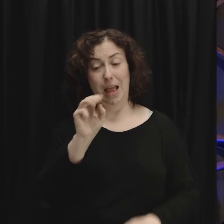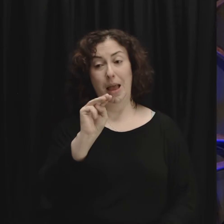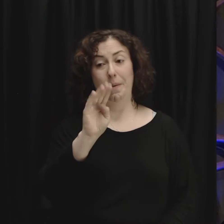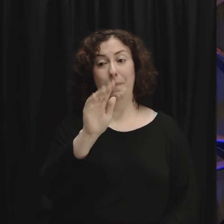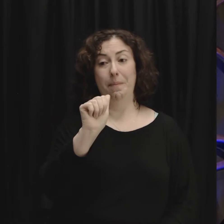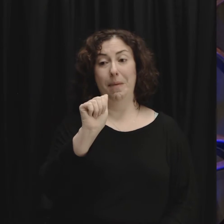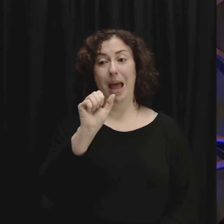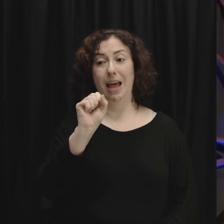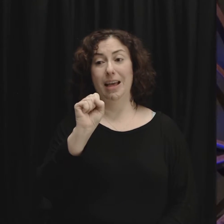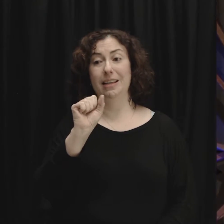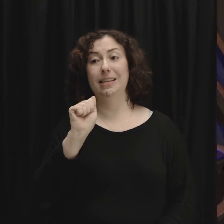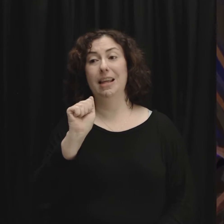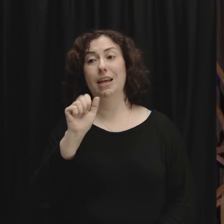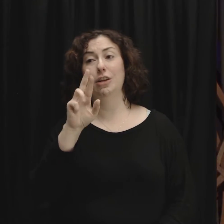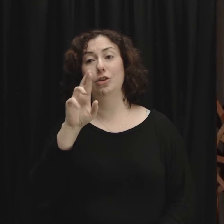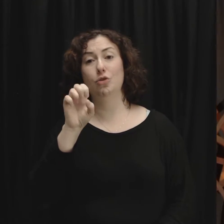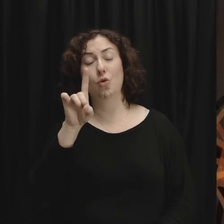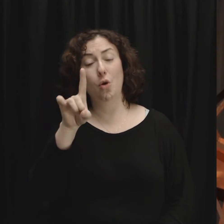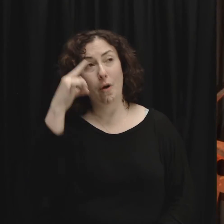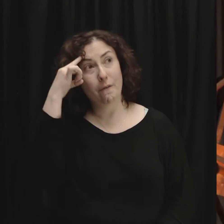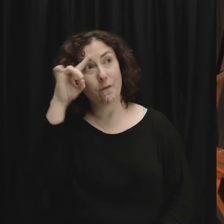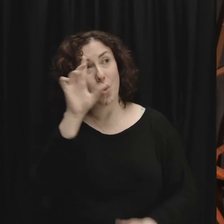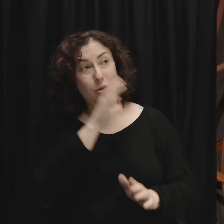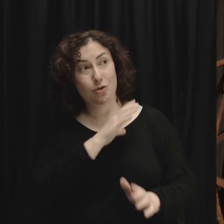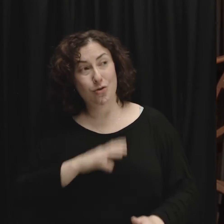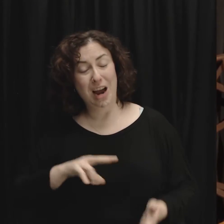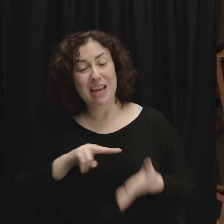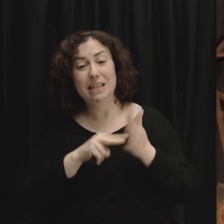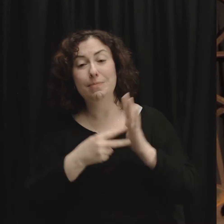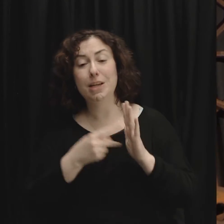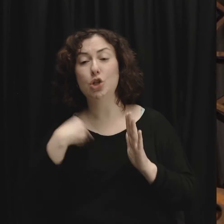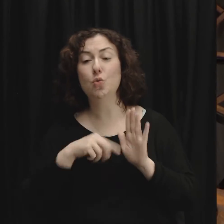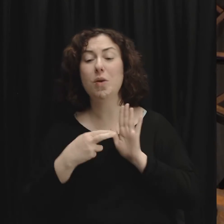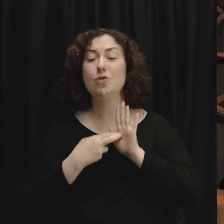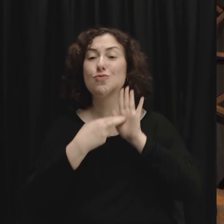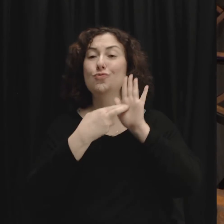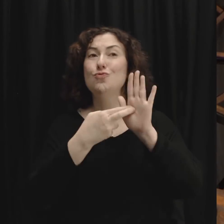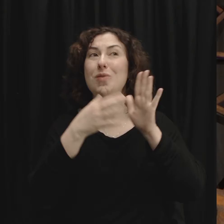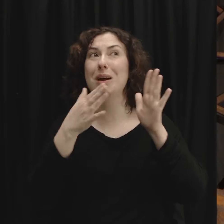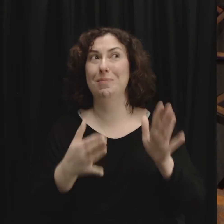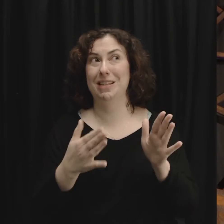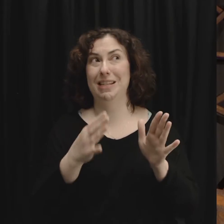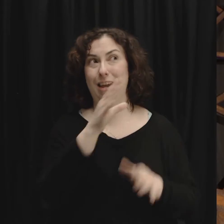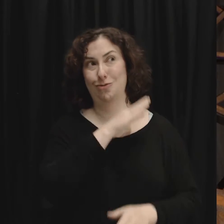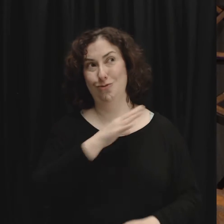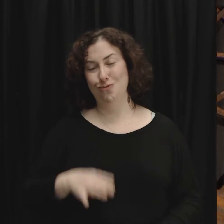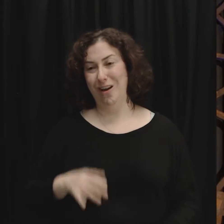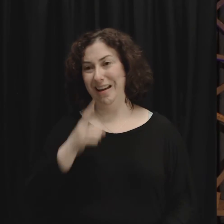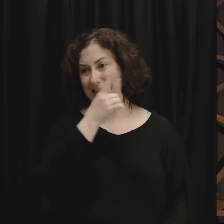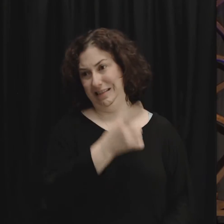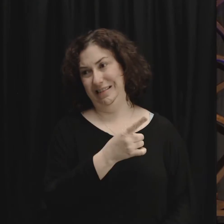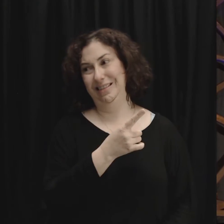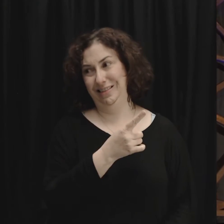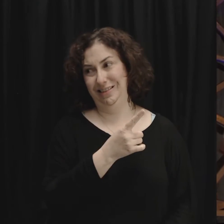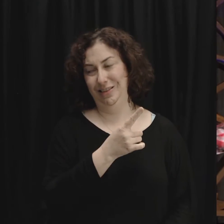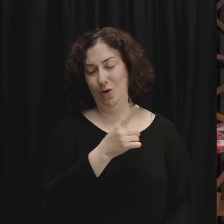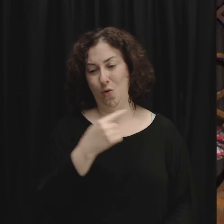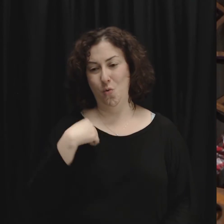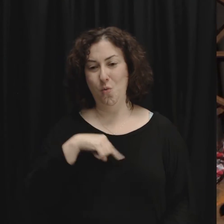for somebody is to represent the one who sent you you are there acting on their behalf